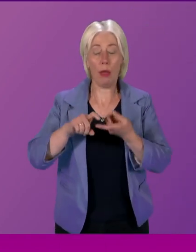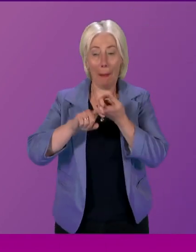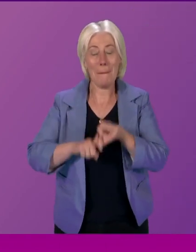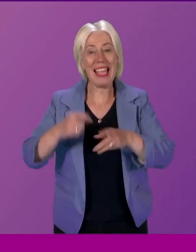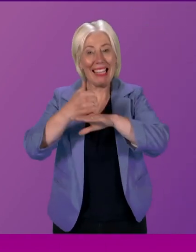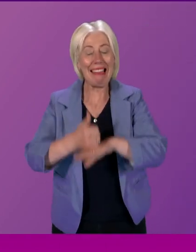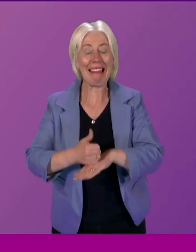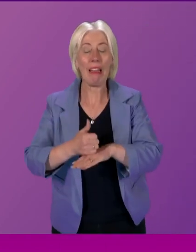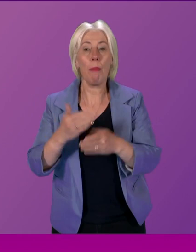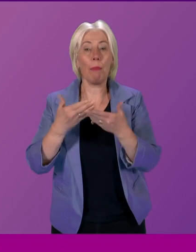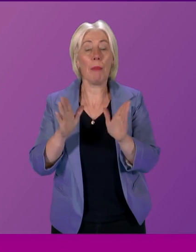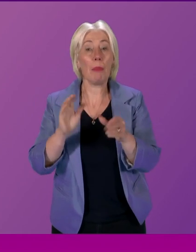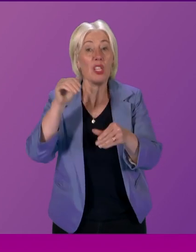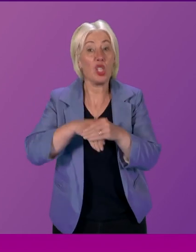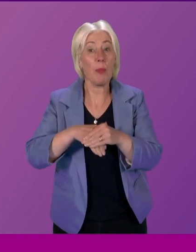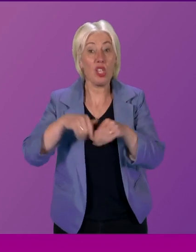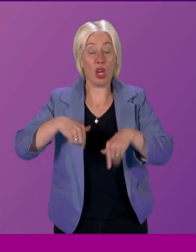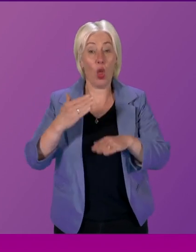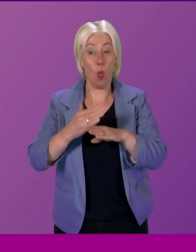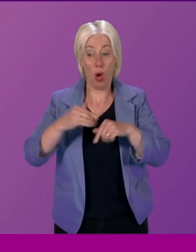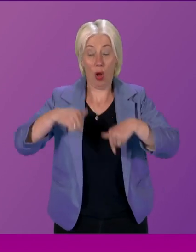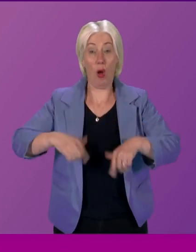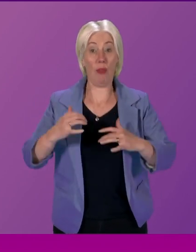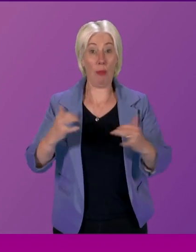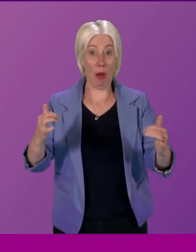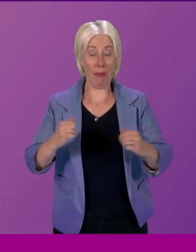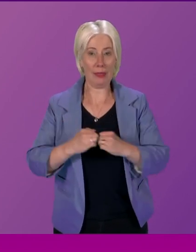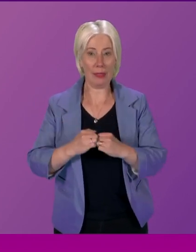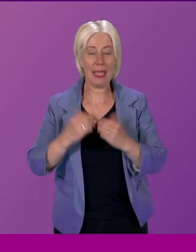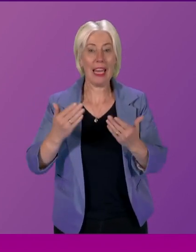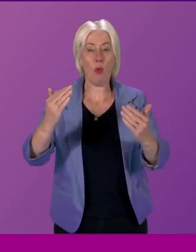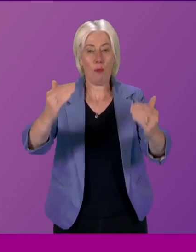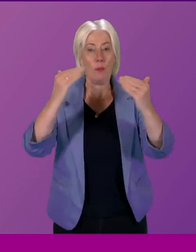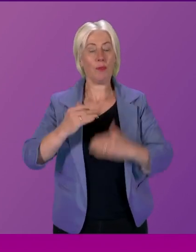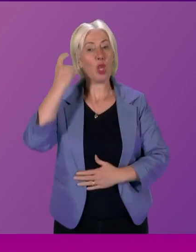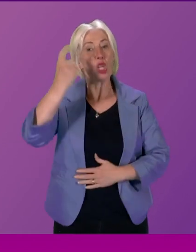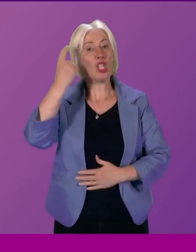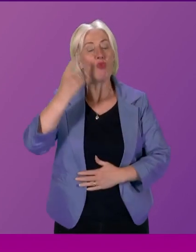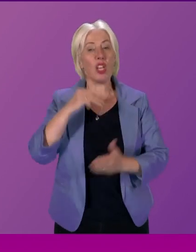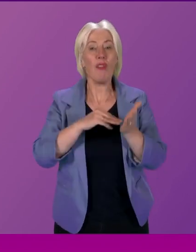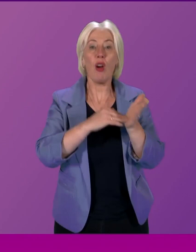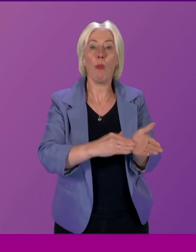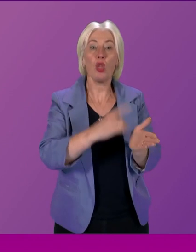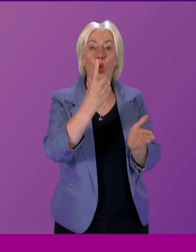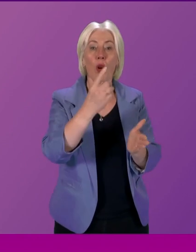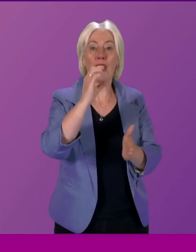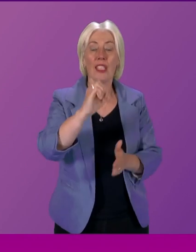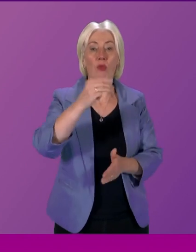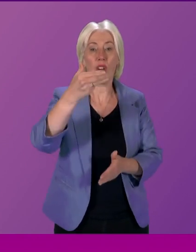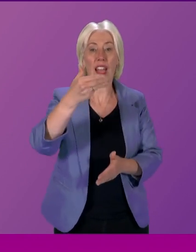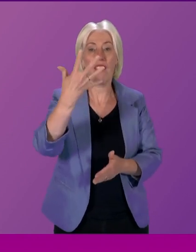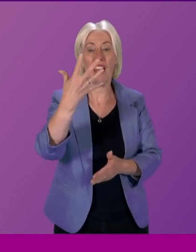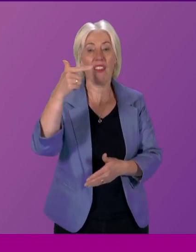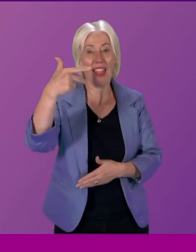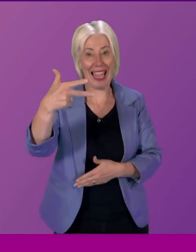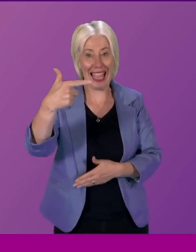in the work of the Parliament It is now time to move on to the next item of business Which is consideration of motion 10958